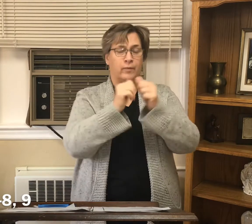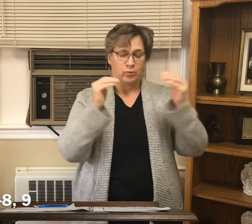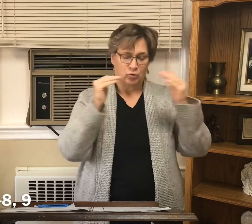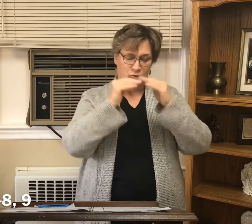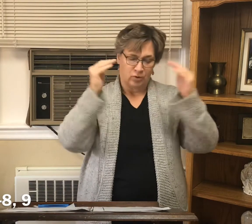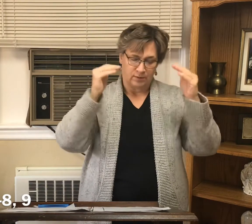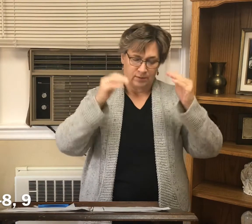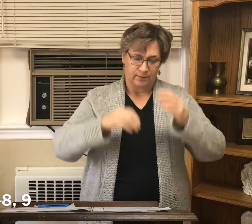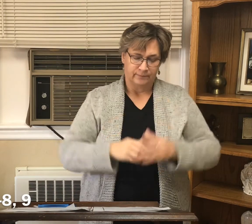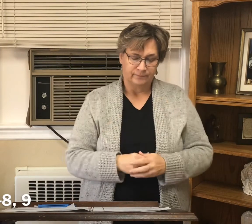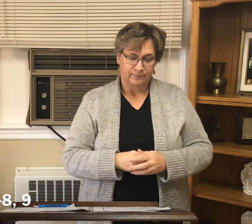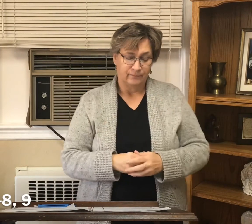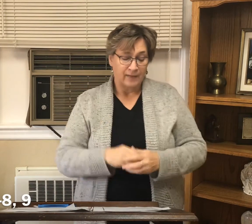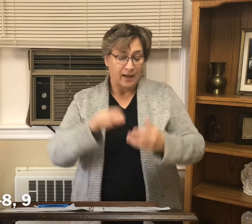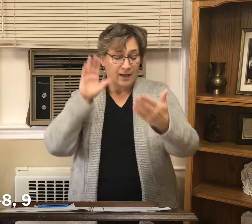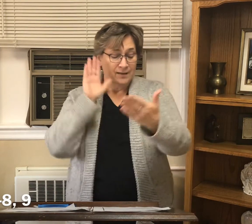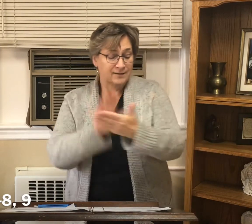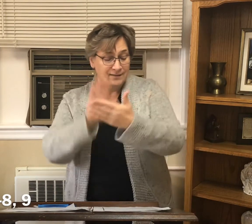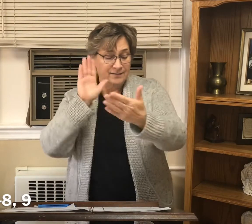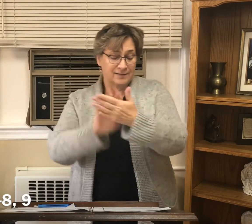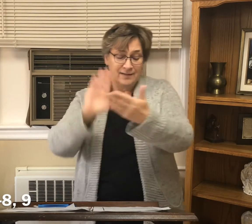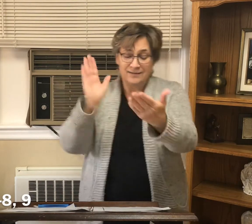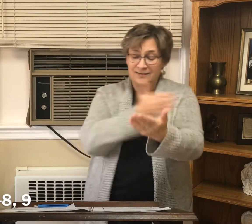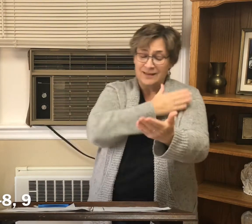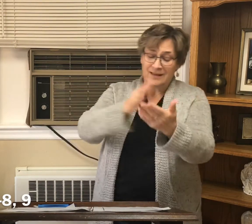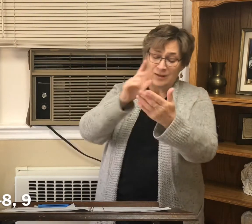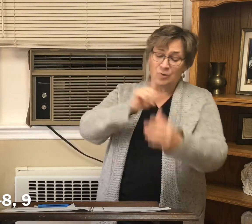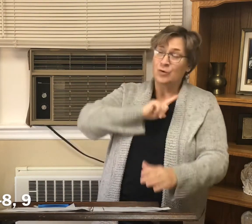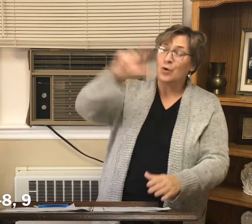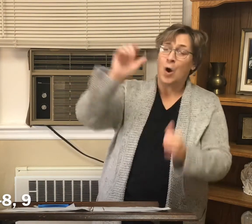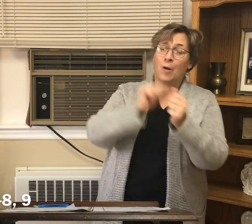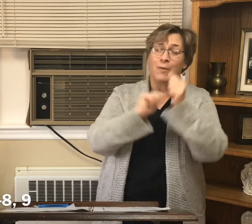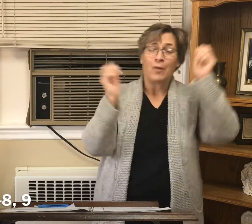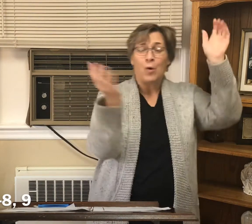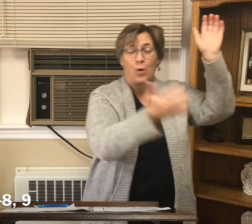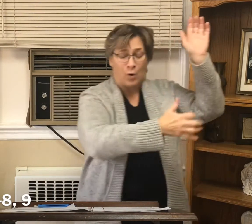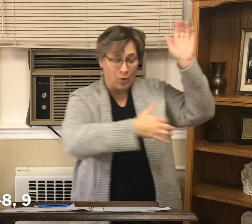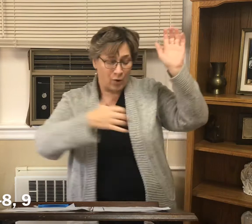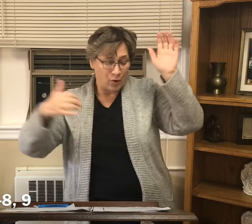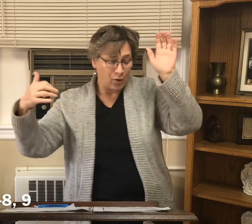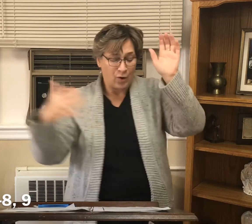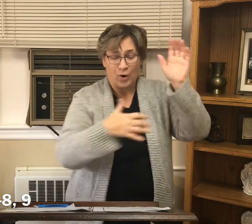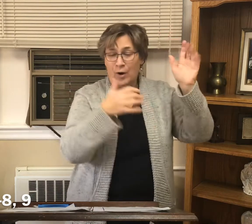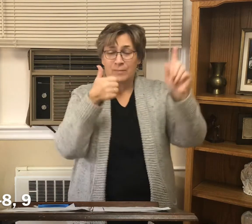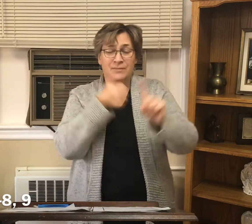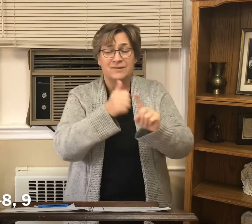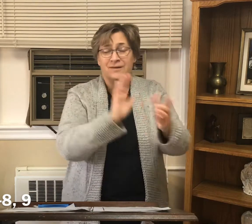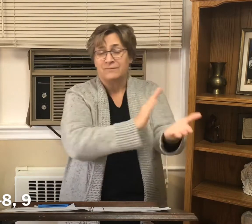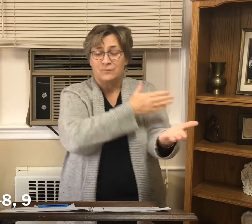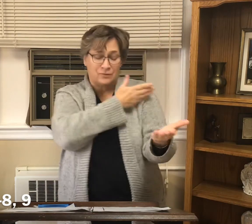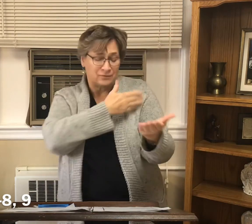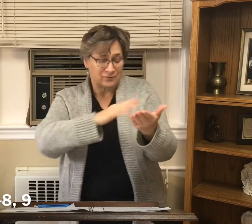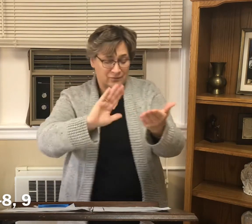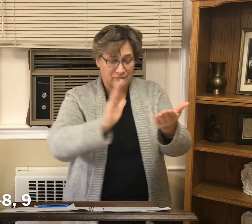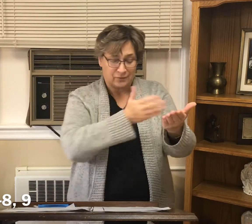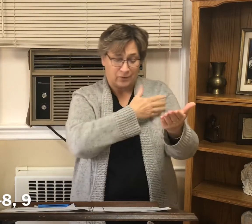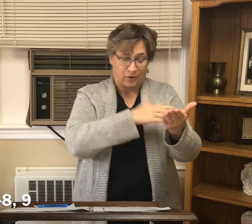with justice sing praise to the Lord with the harp with the harp and melodious